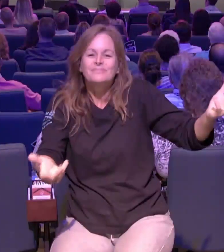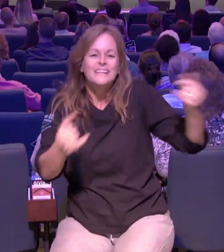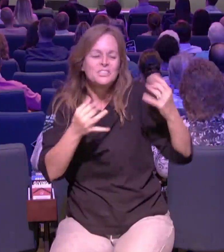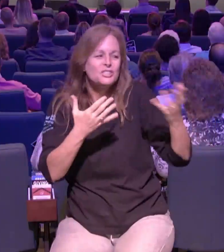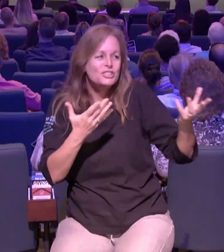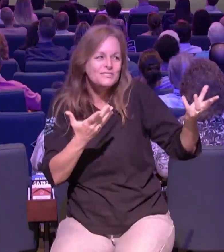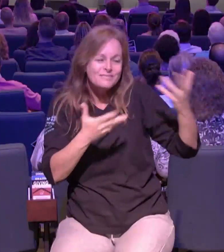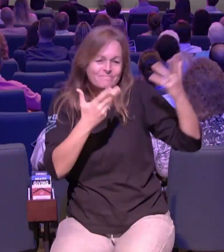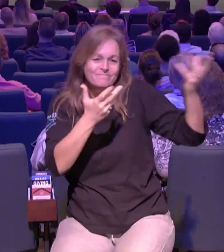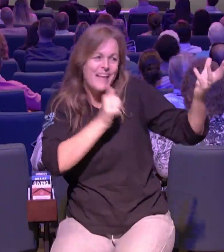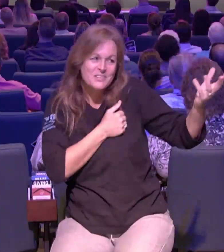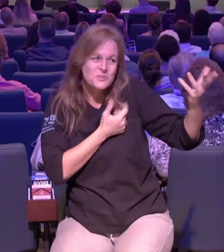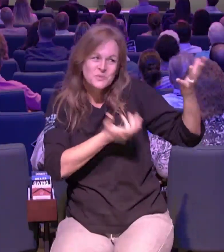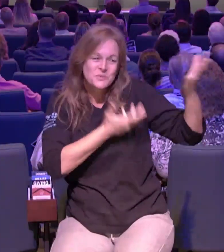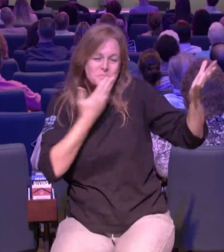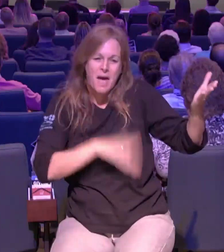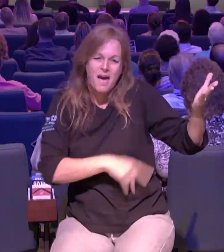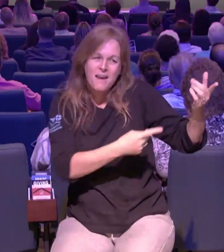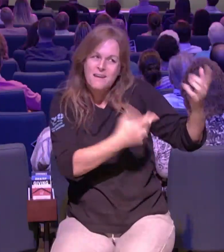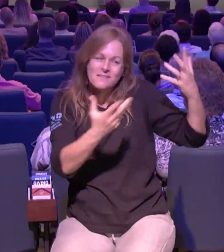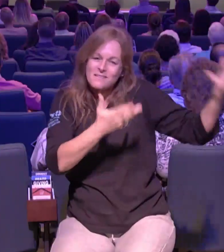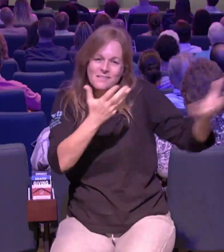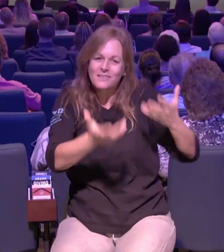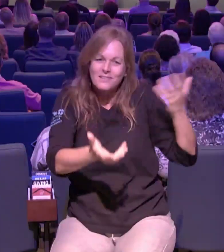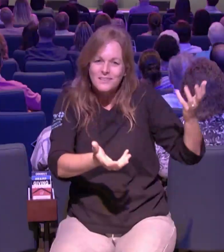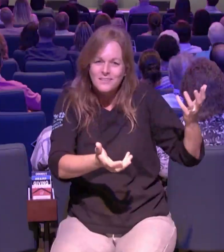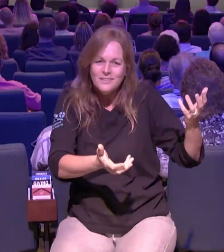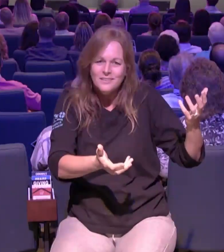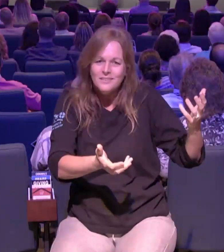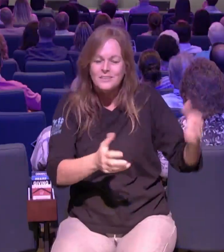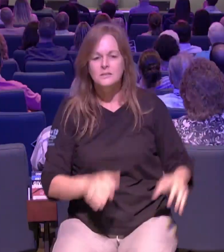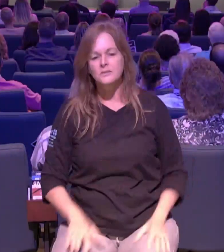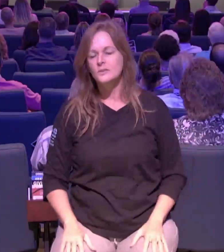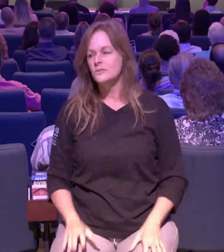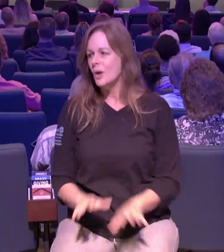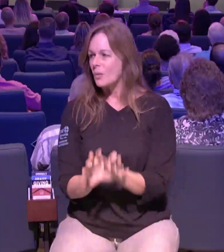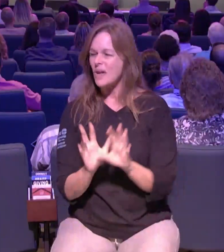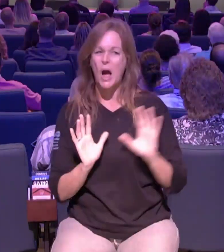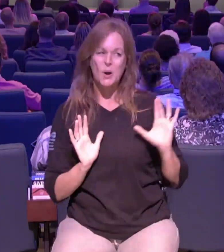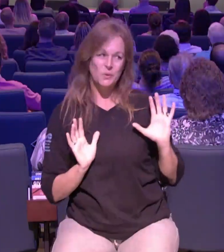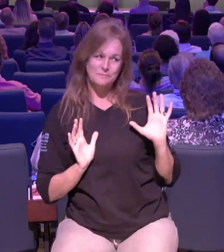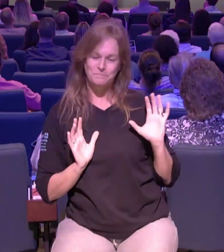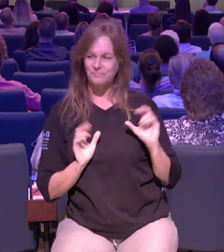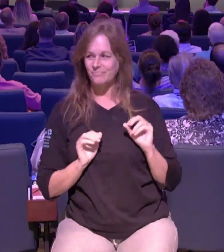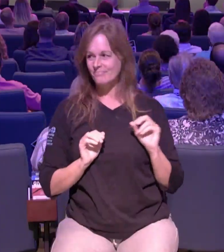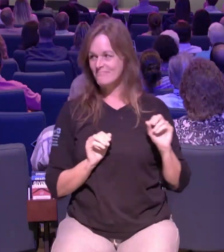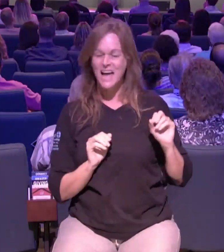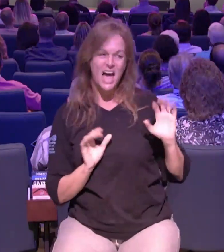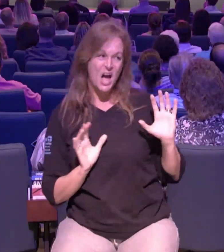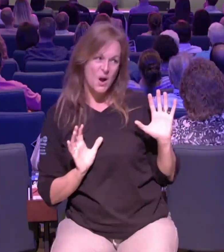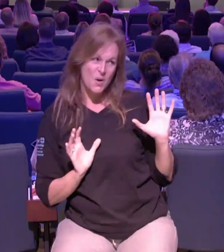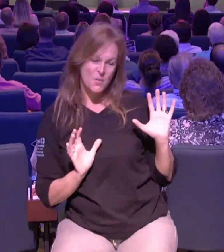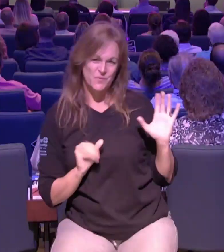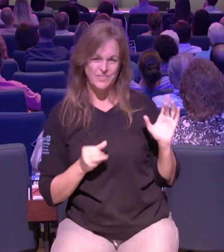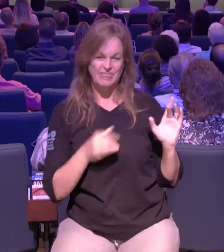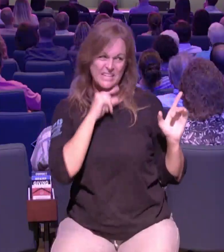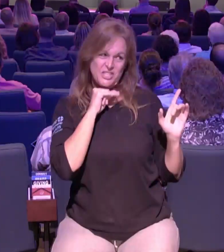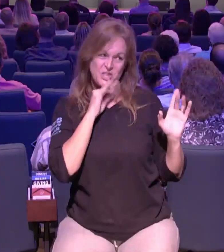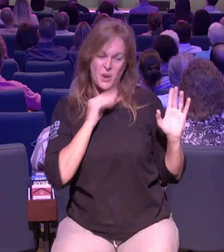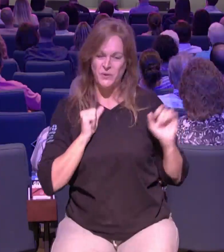being inconvenienced if we're so concerned about going i don't want to get into that that just seems ah i didn't know if i'd be a a life group host